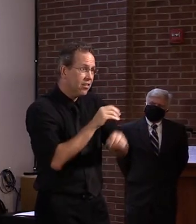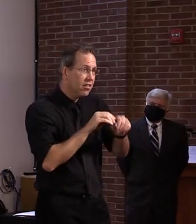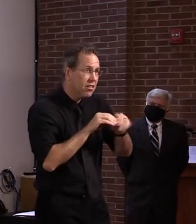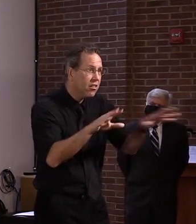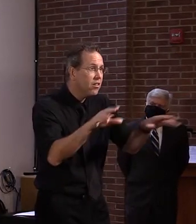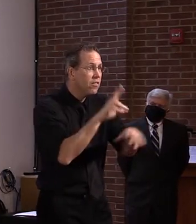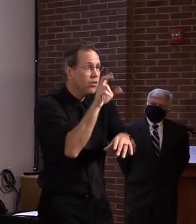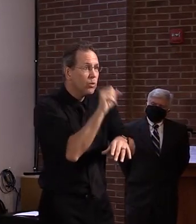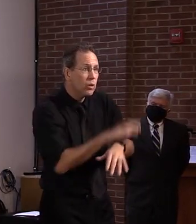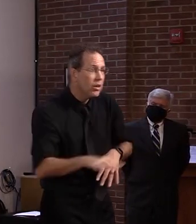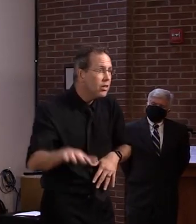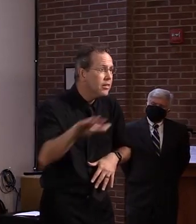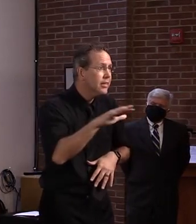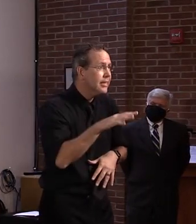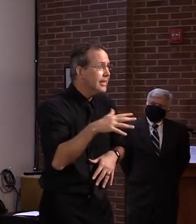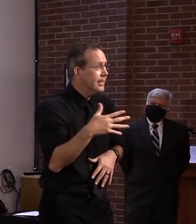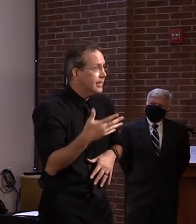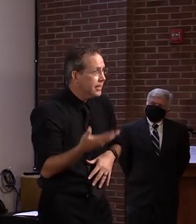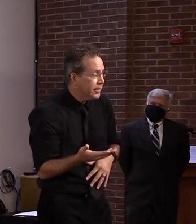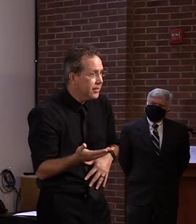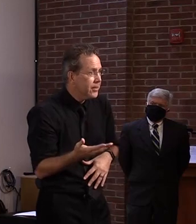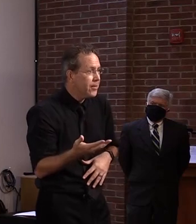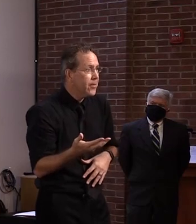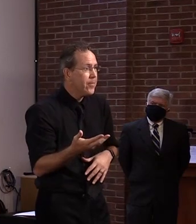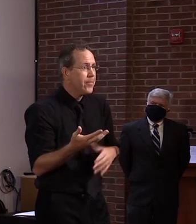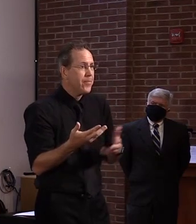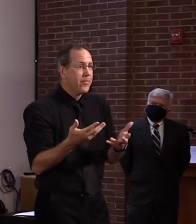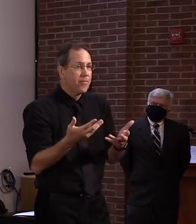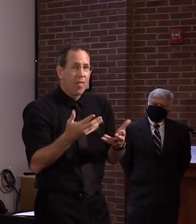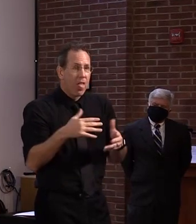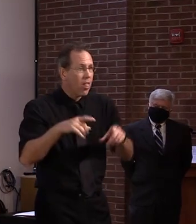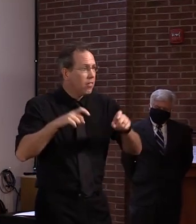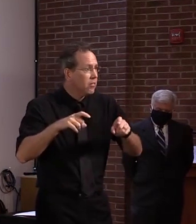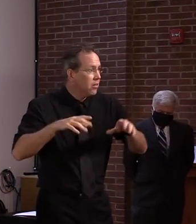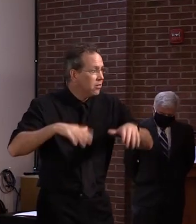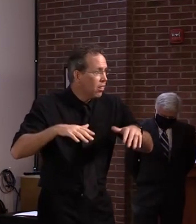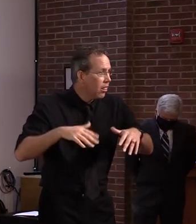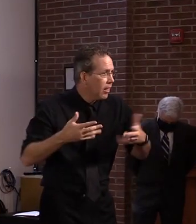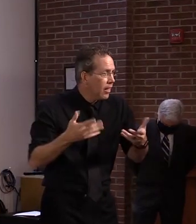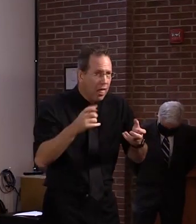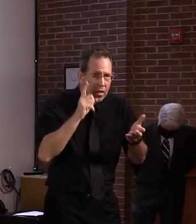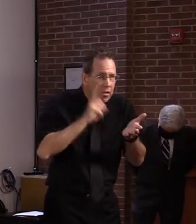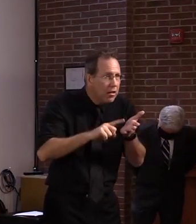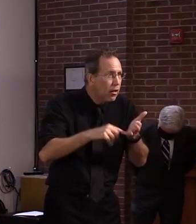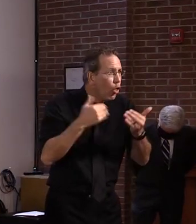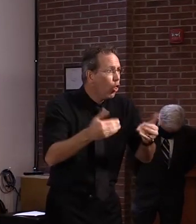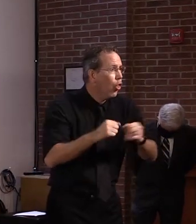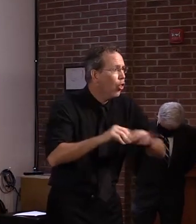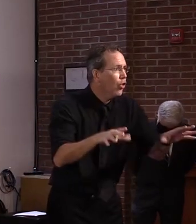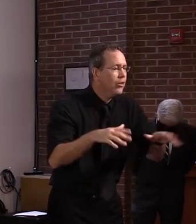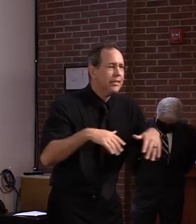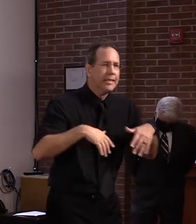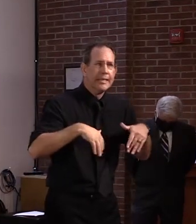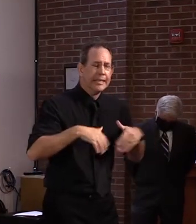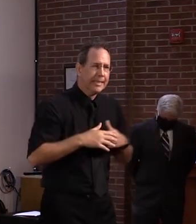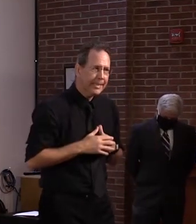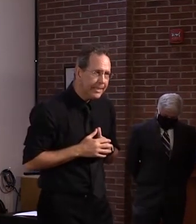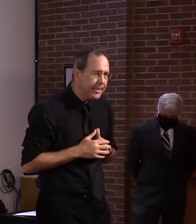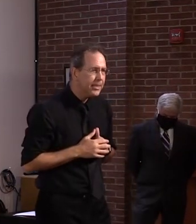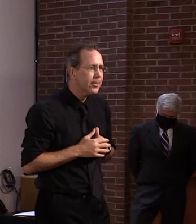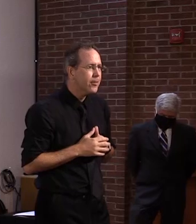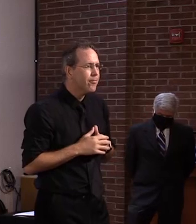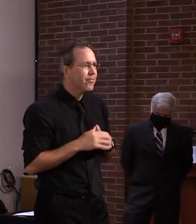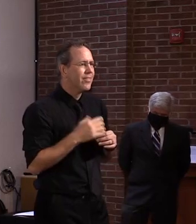vetted appropriately. And that means has had rigorous trials to show that it's effective and safe and will